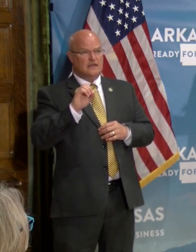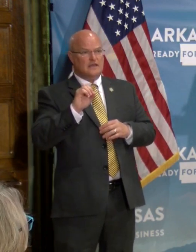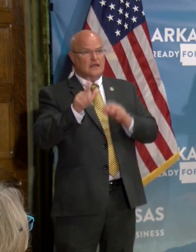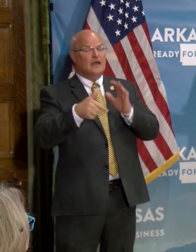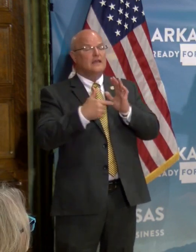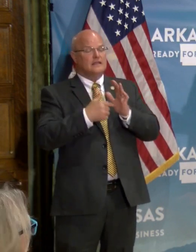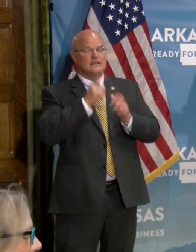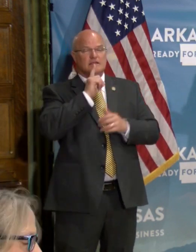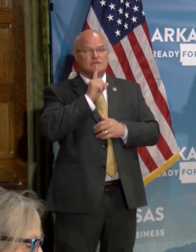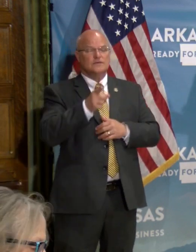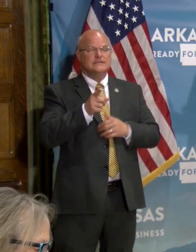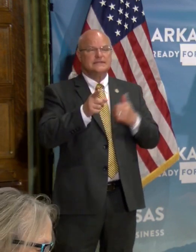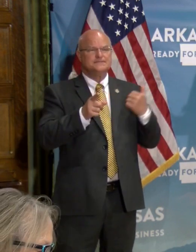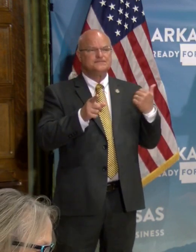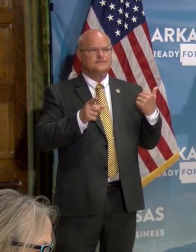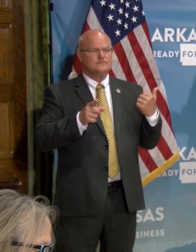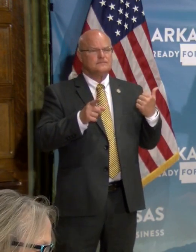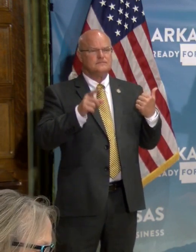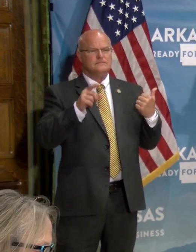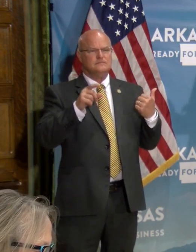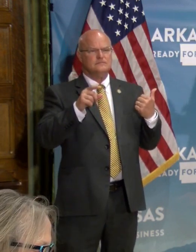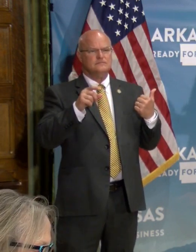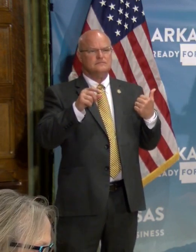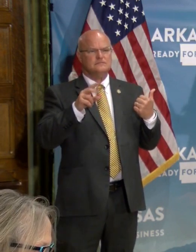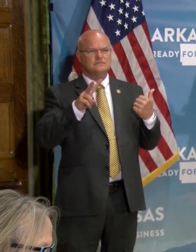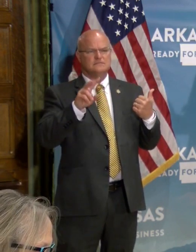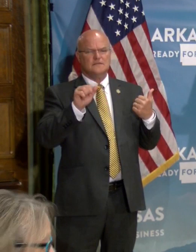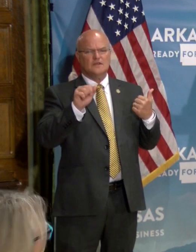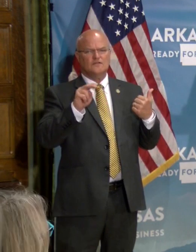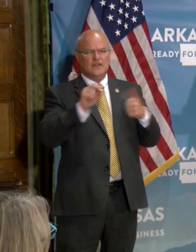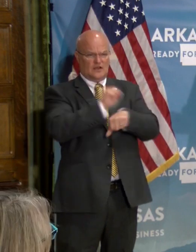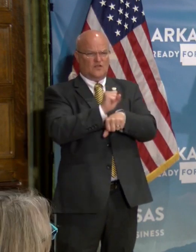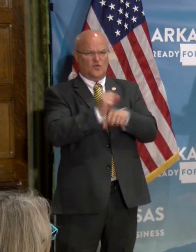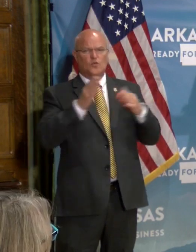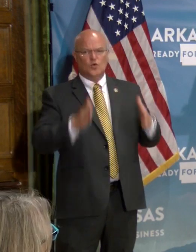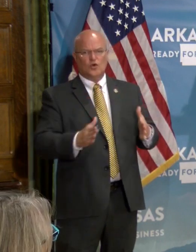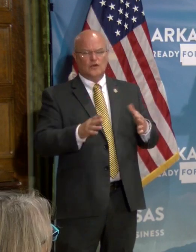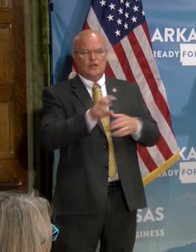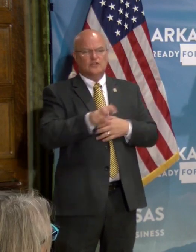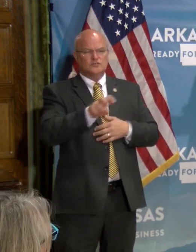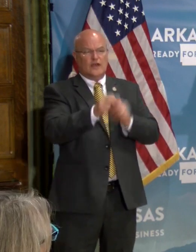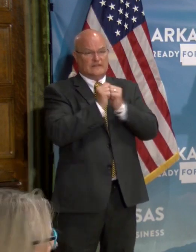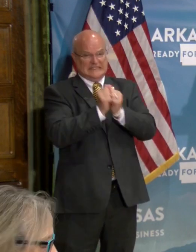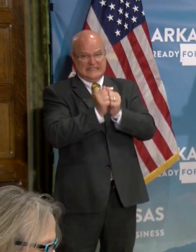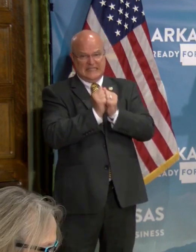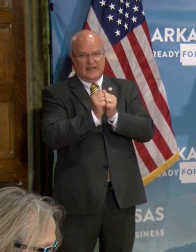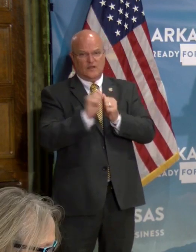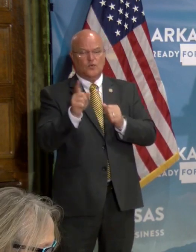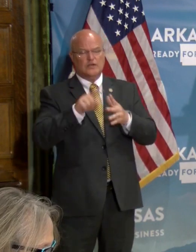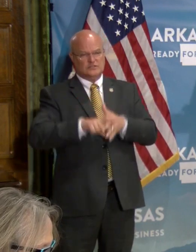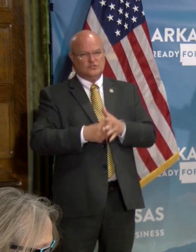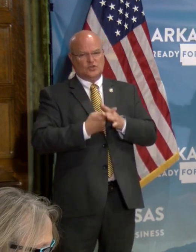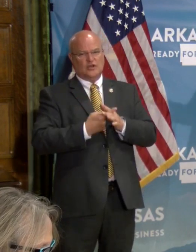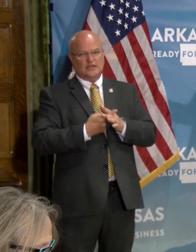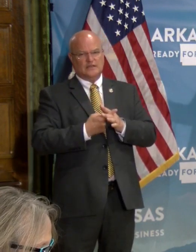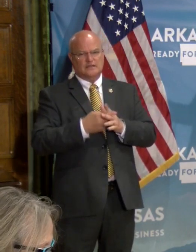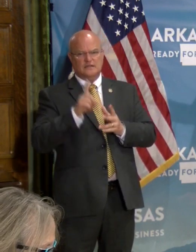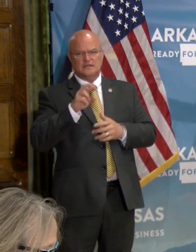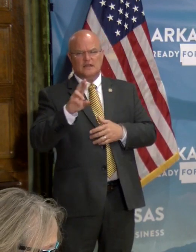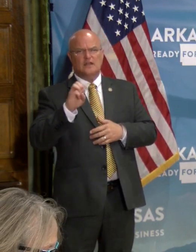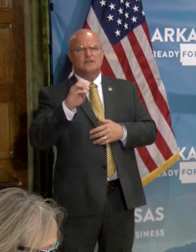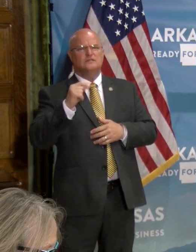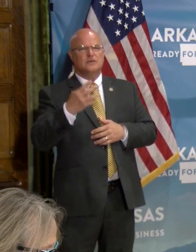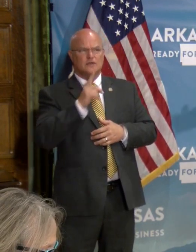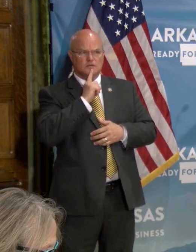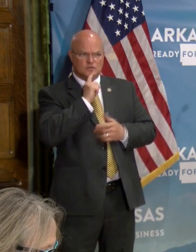uh, was a, uh, van of, uh, workers that were traveling together is where that started. Dr. Smith,